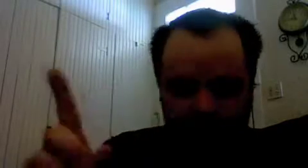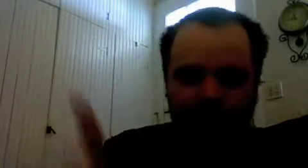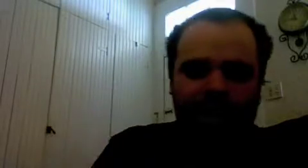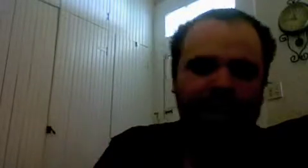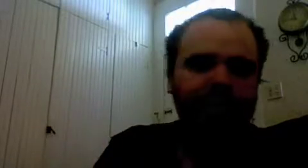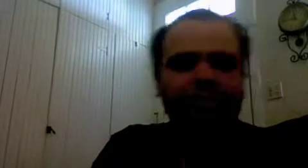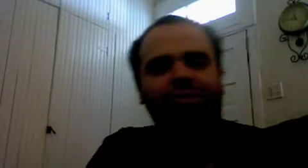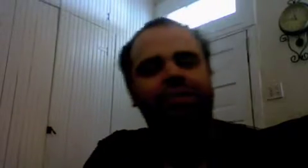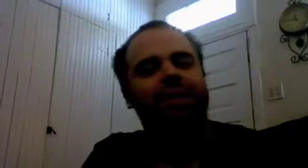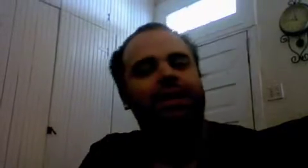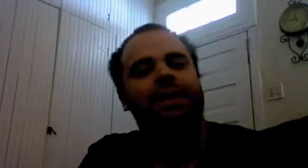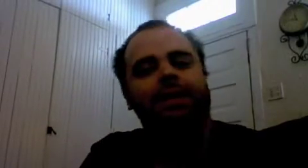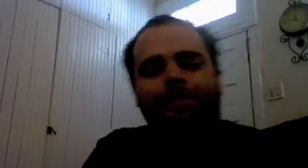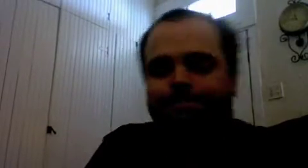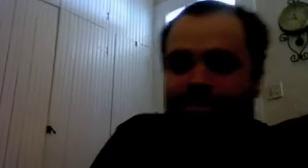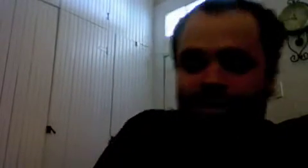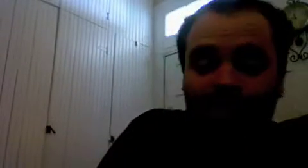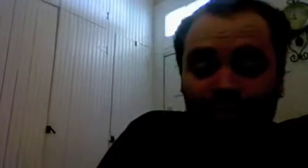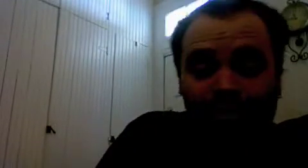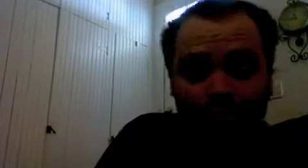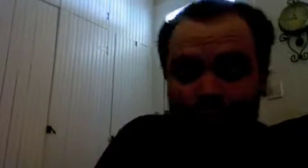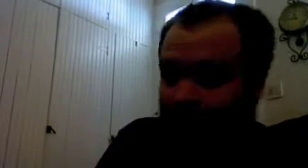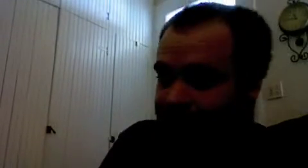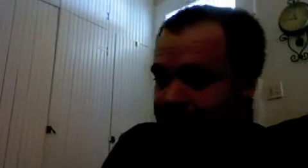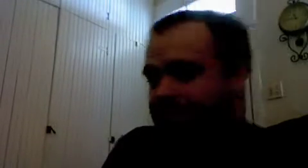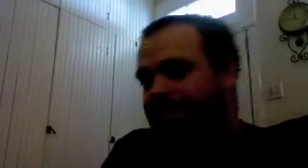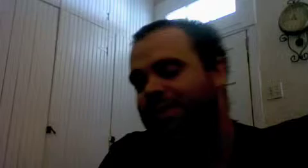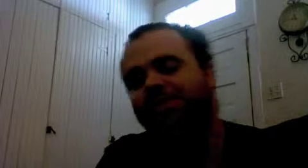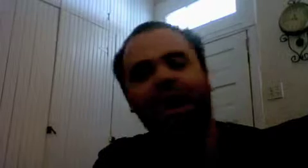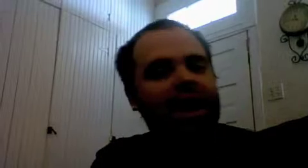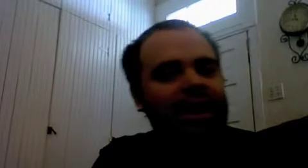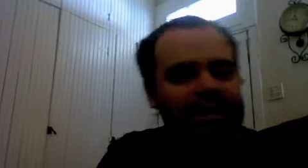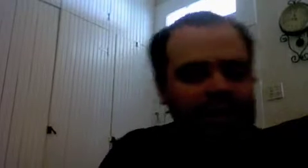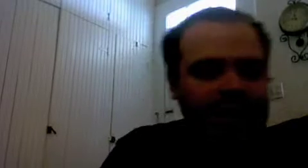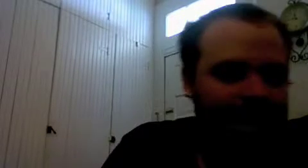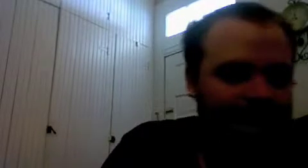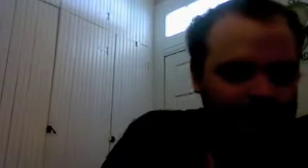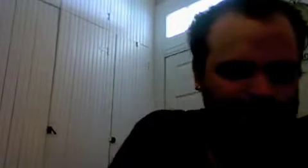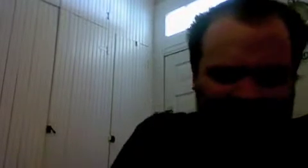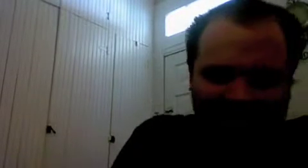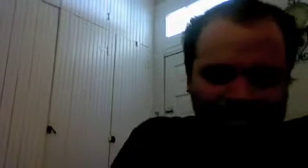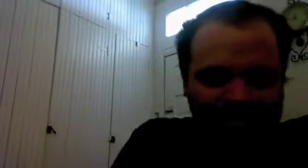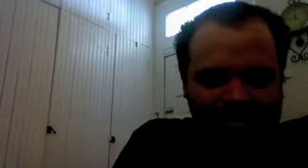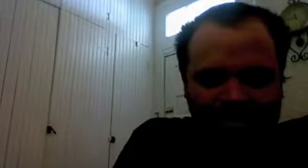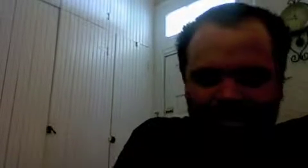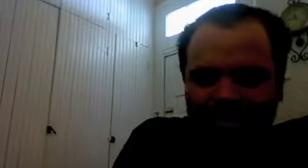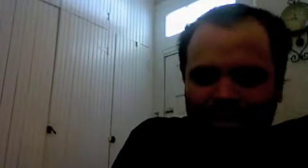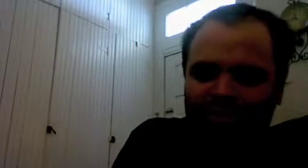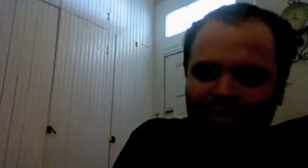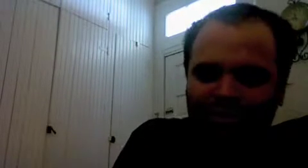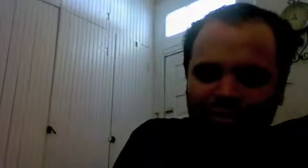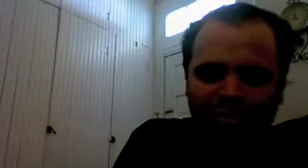hello YouTube let's move on then because I had planned to do